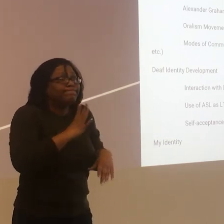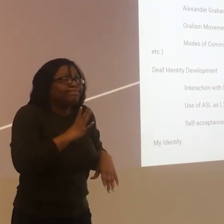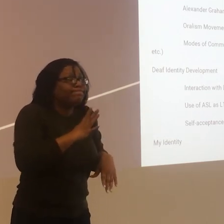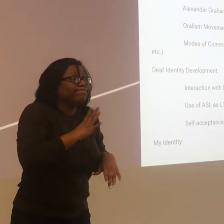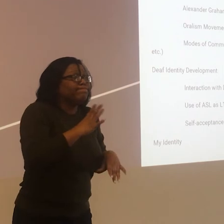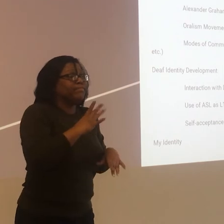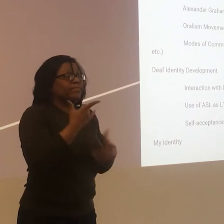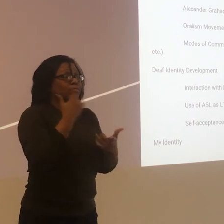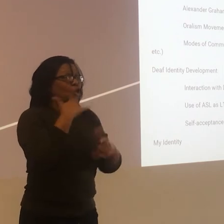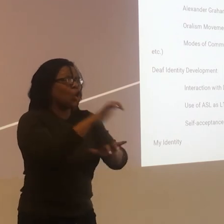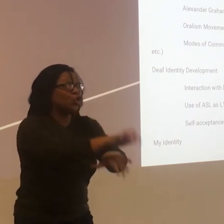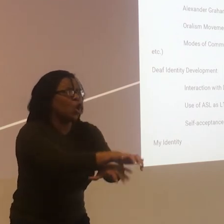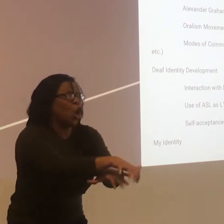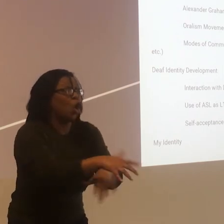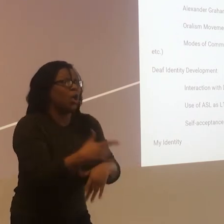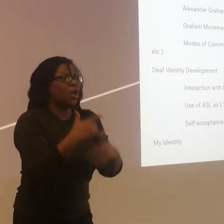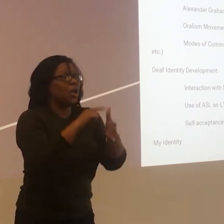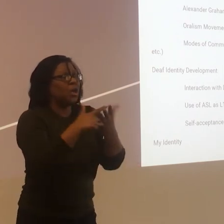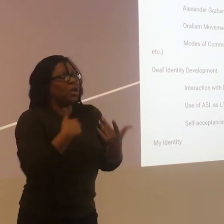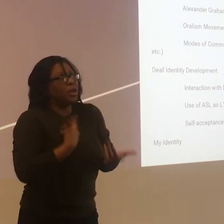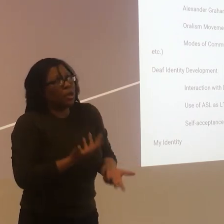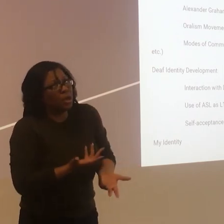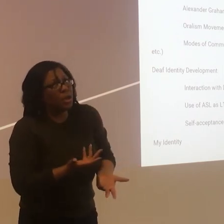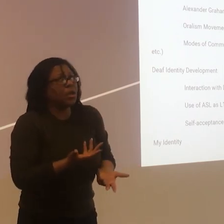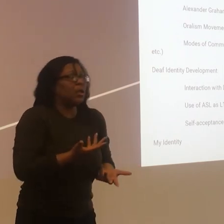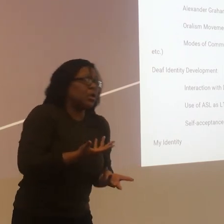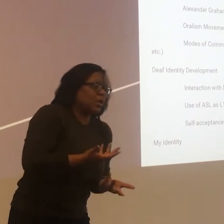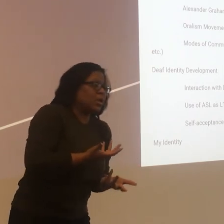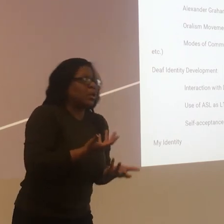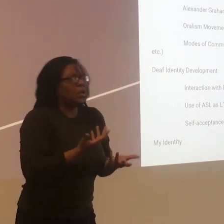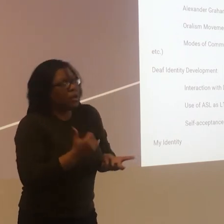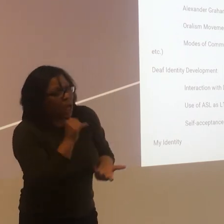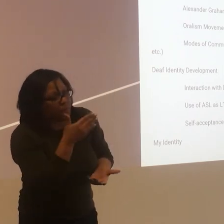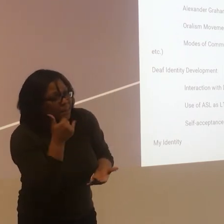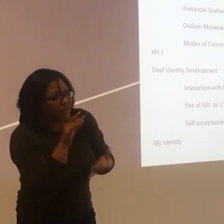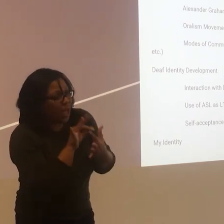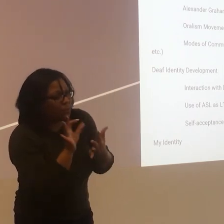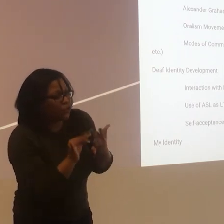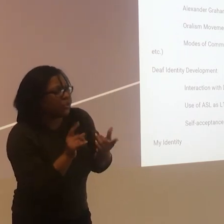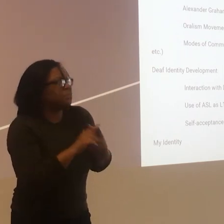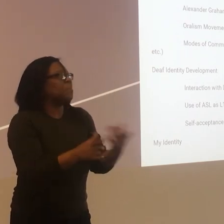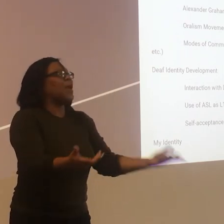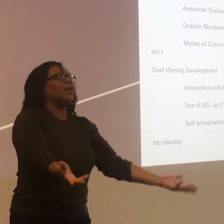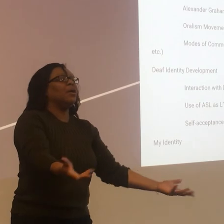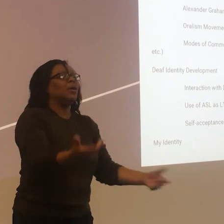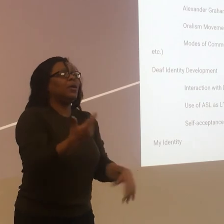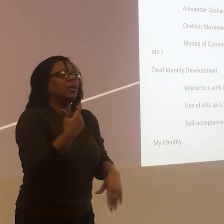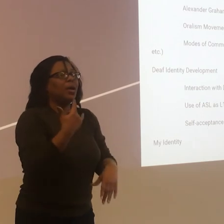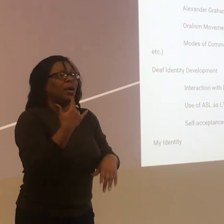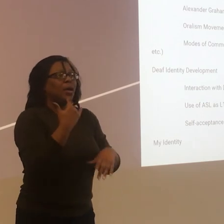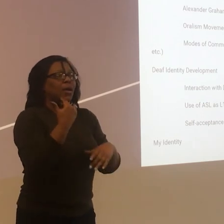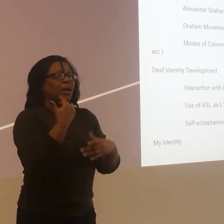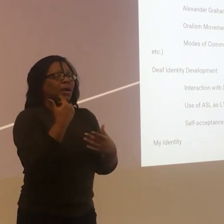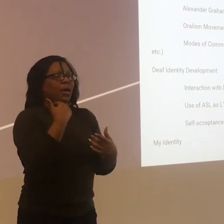Because I know that the signal is not going to be great. They say, oh, can we use CART? Eh, it's not the best option for me either.